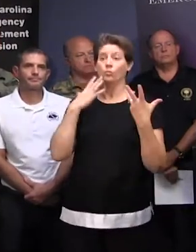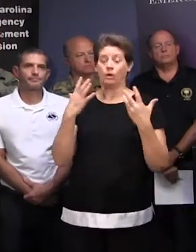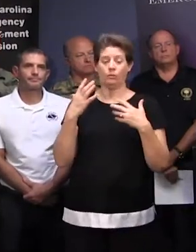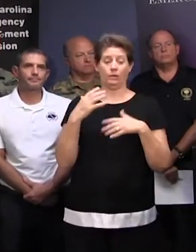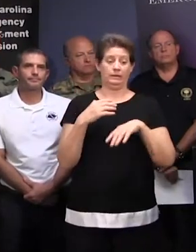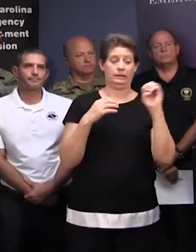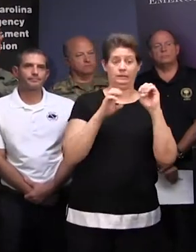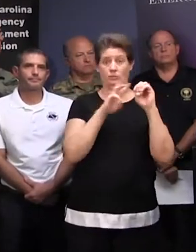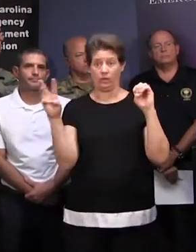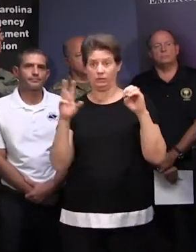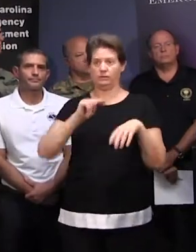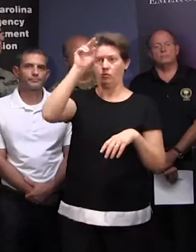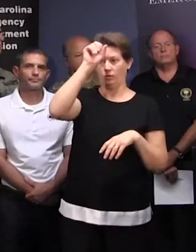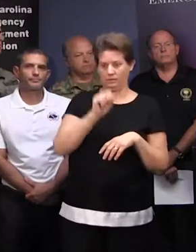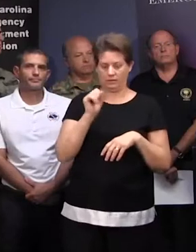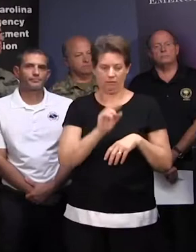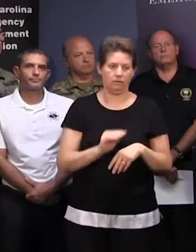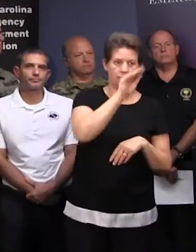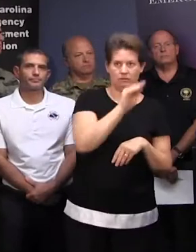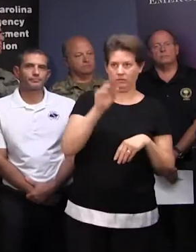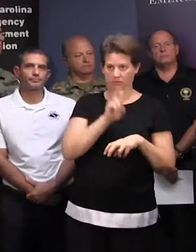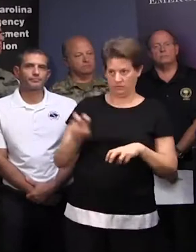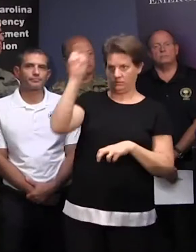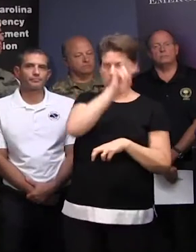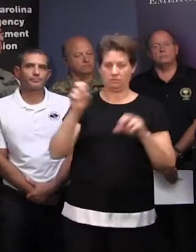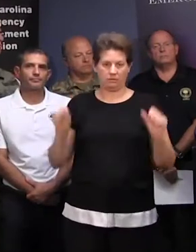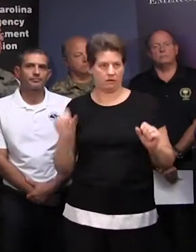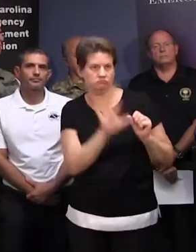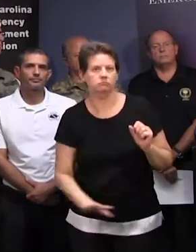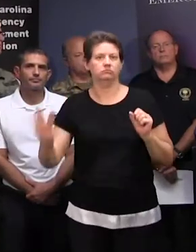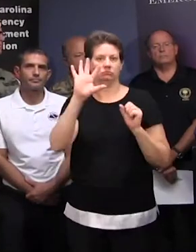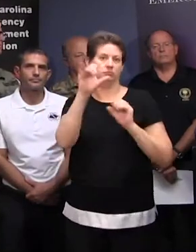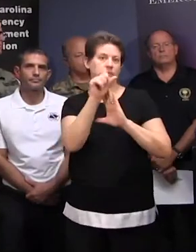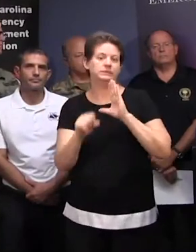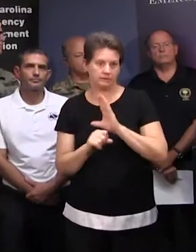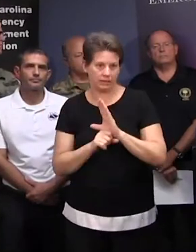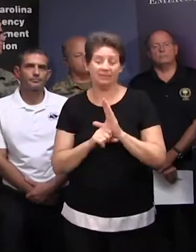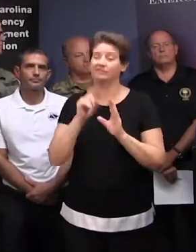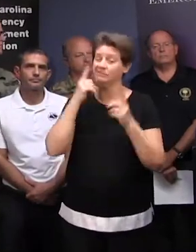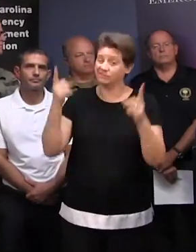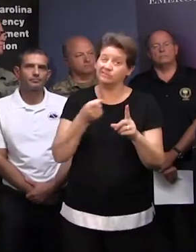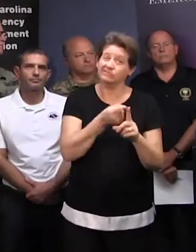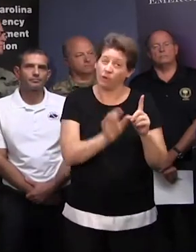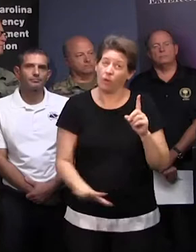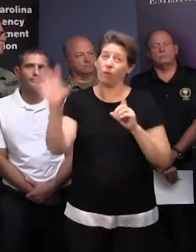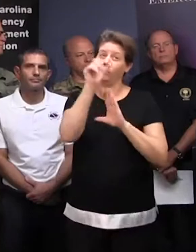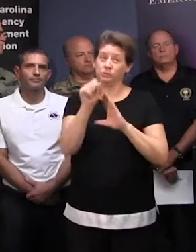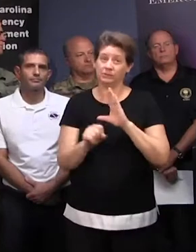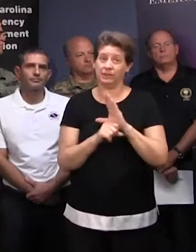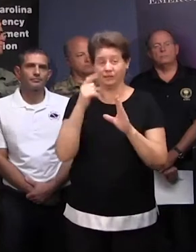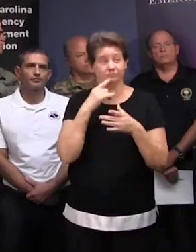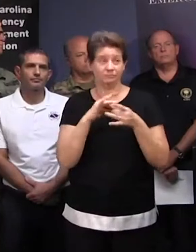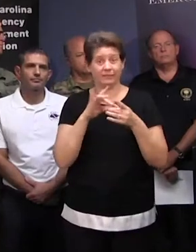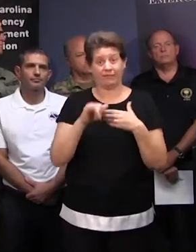north-south mobility throughout this area, as well as the rest of the state. This is a statewide event, as the governor and others have mentioned,